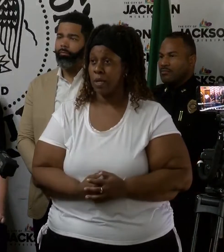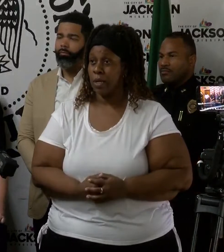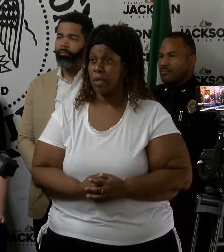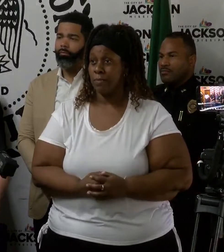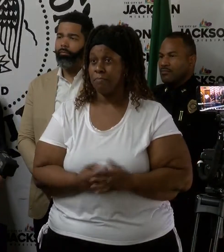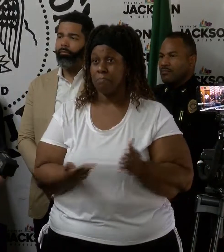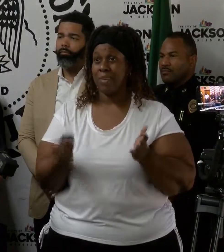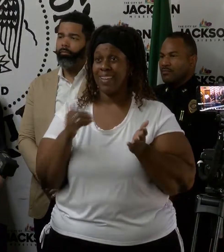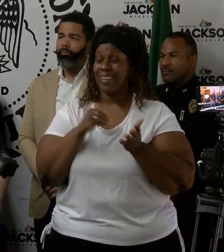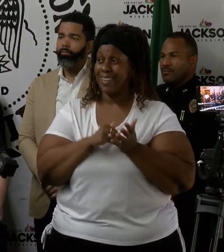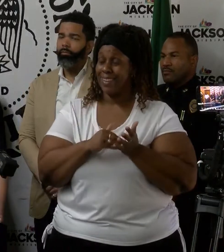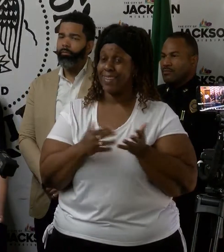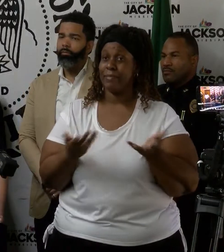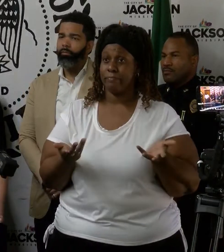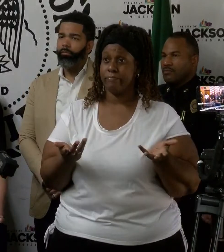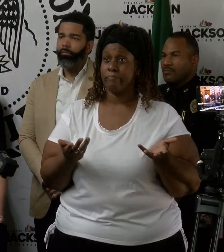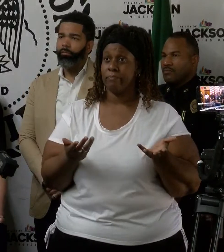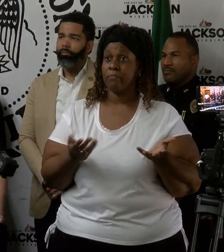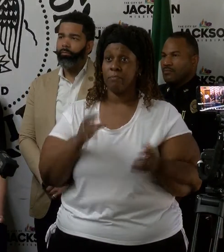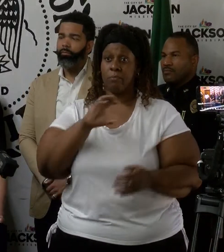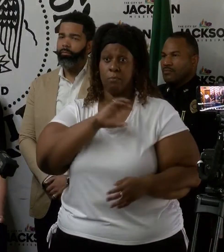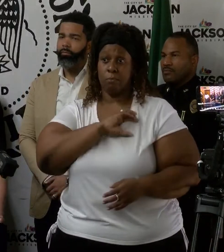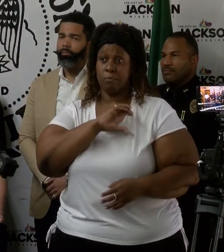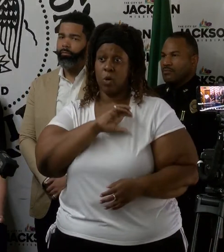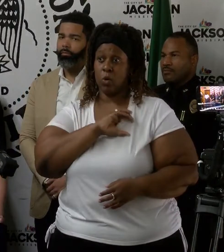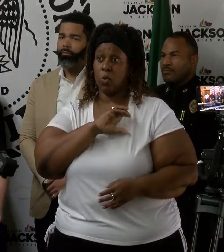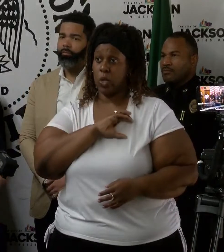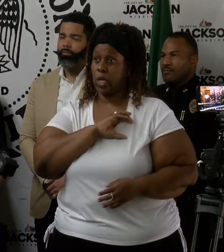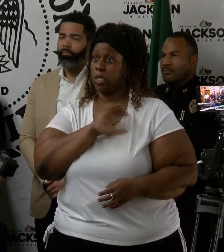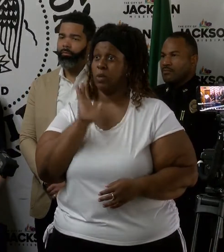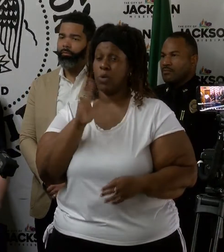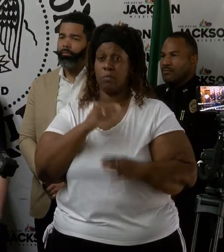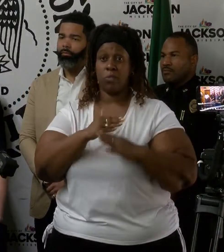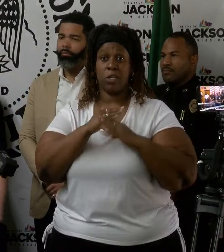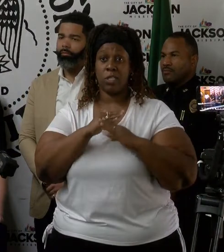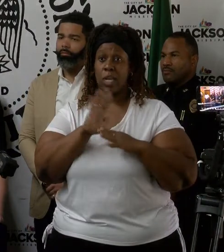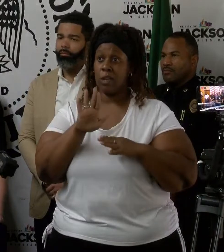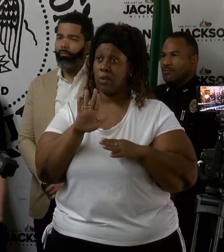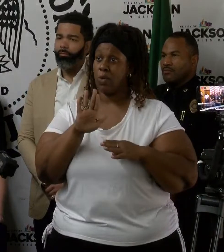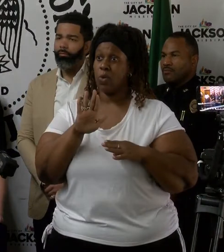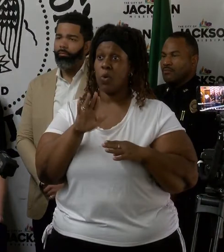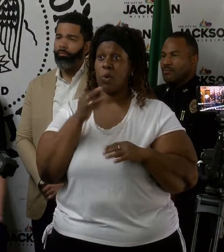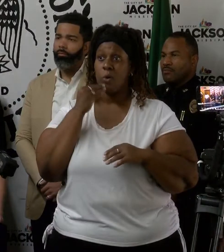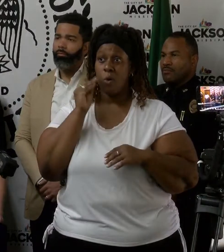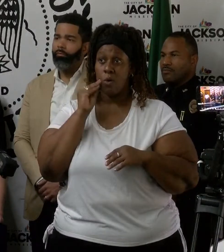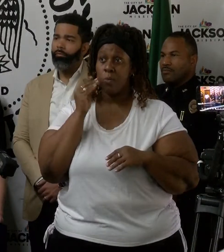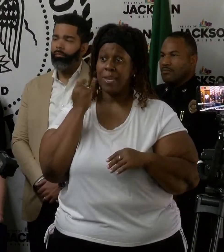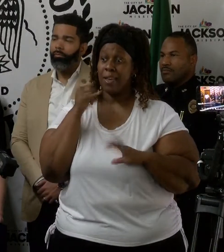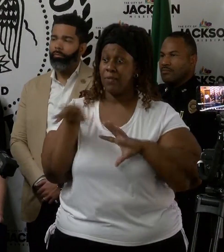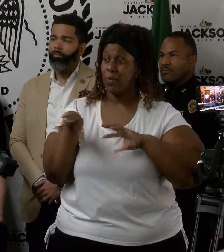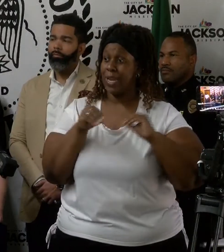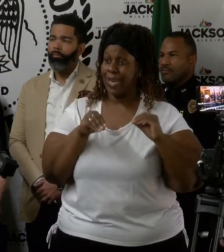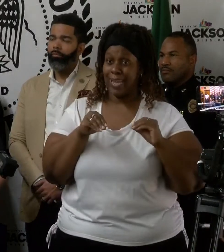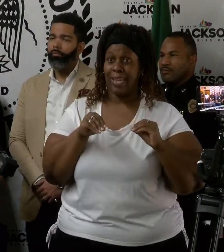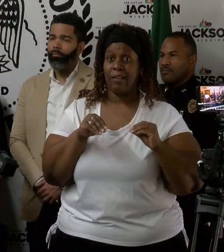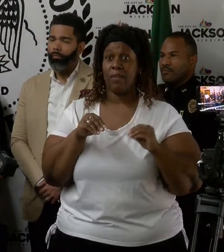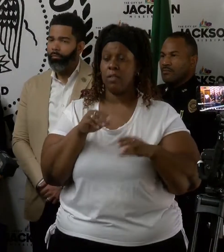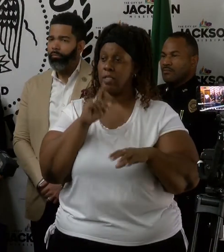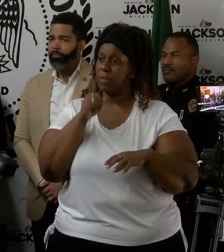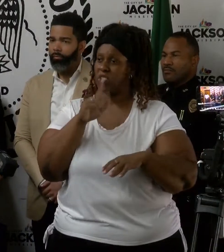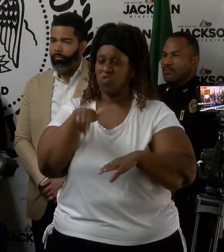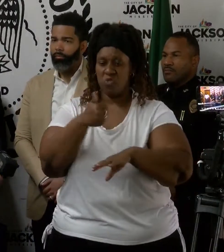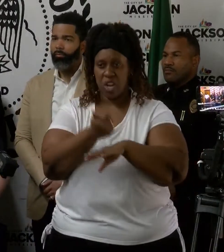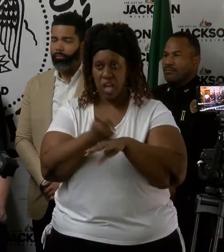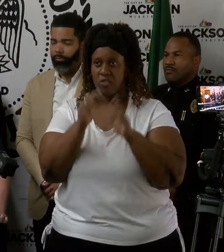Again, patrols will be through there. You know, if you leave your, block your house up,